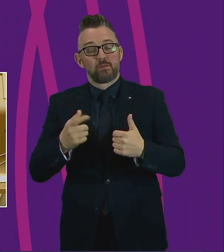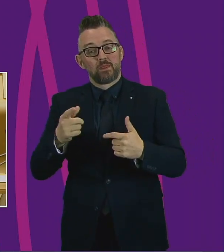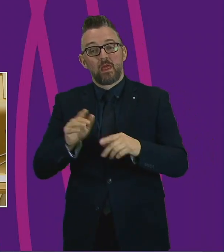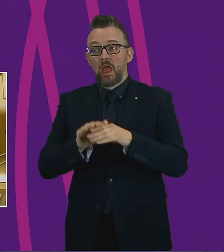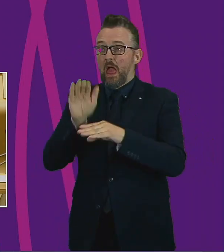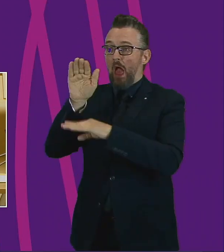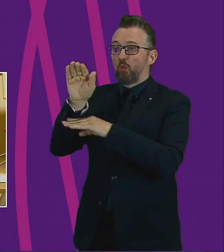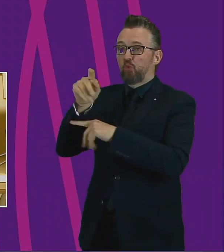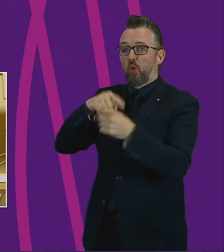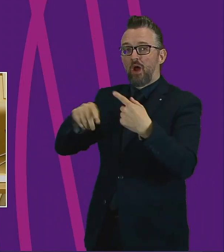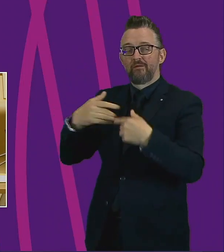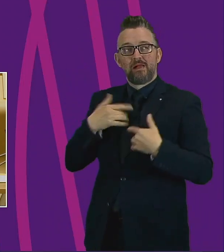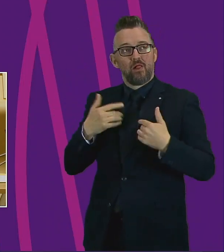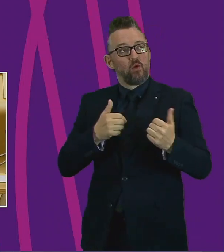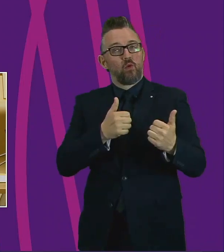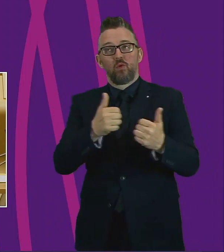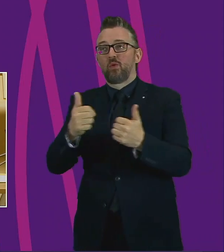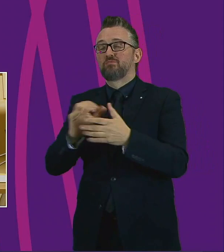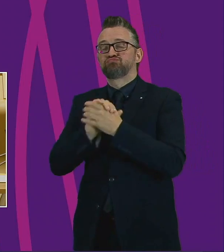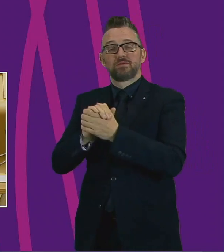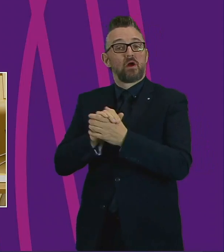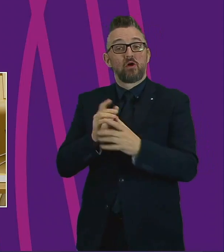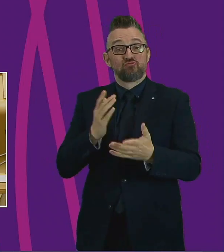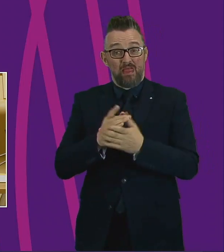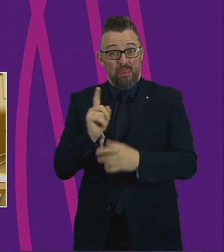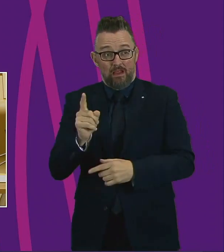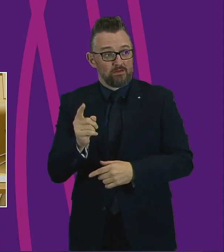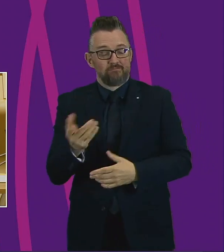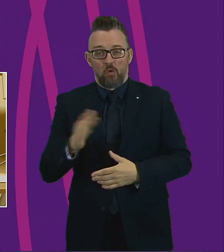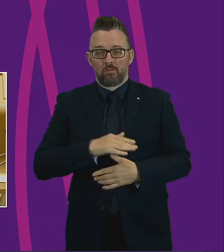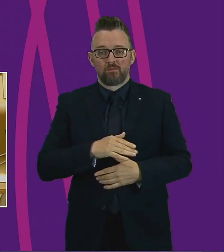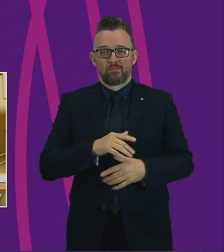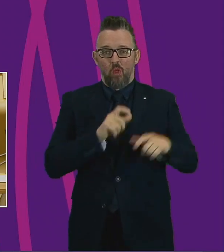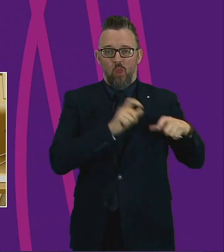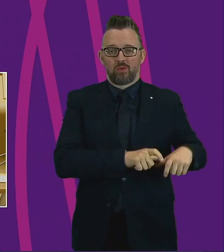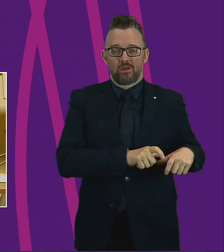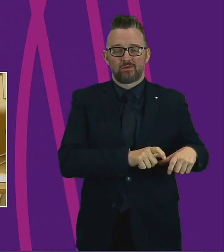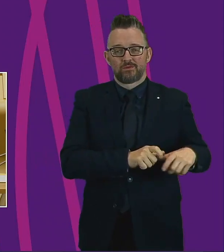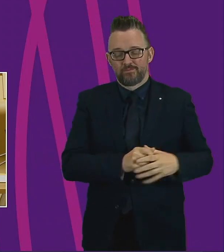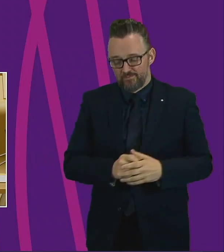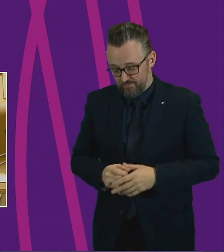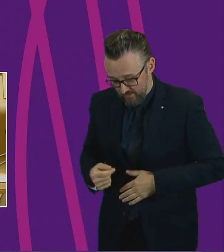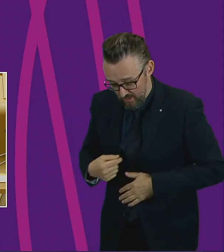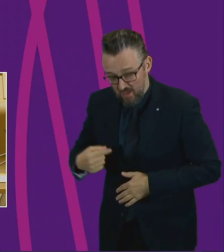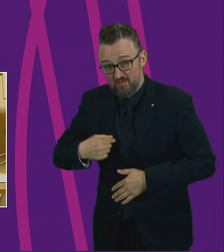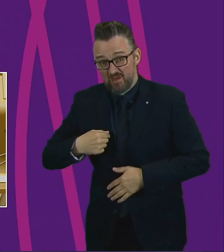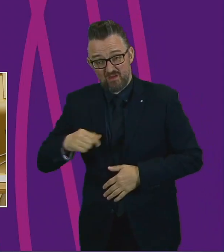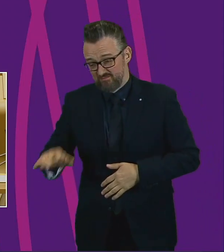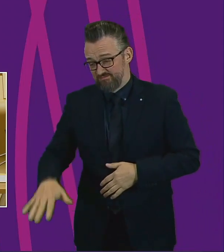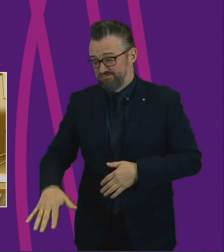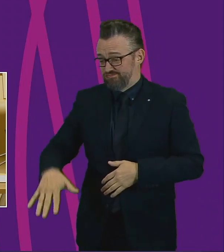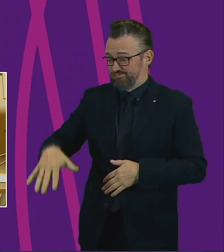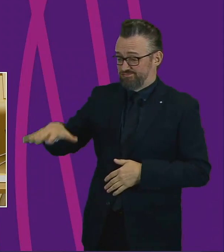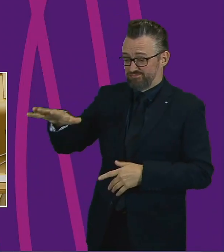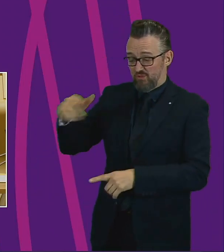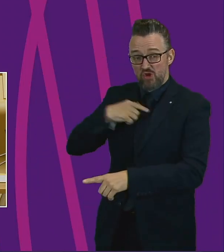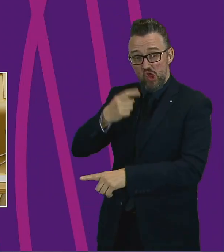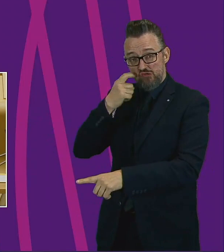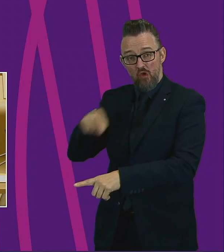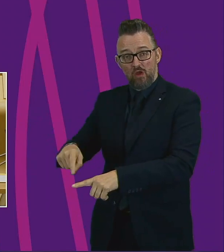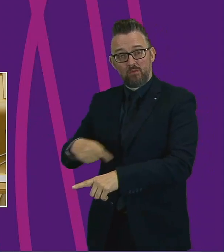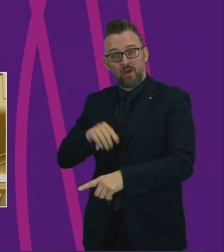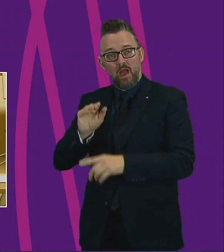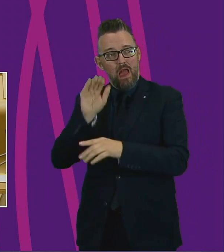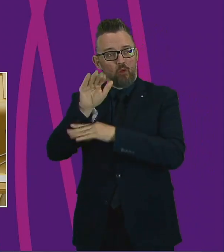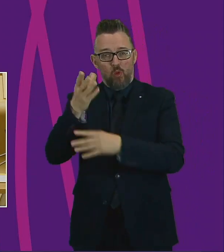of the good things to come from lockdown. Now I've had such an appreciation since boyhood sparked by some great outdoor